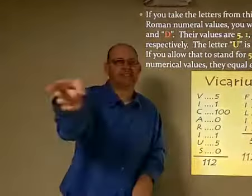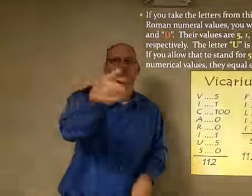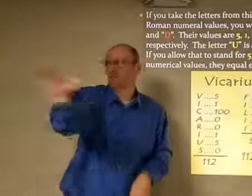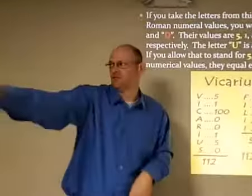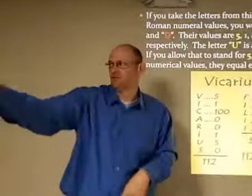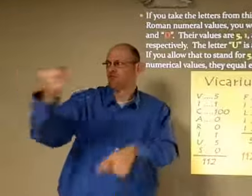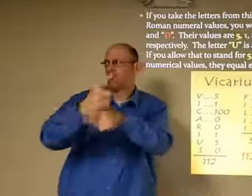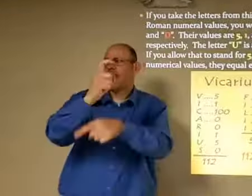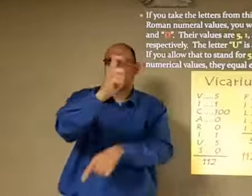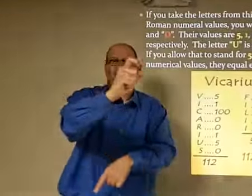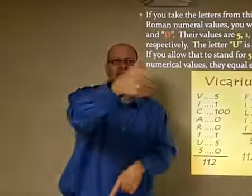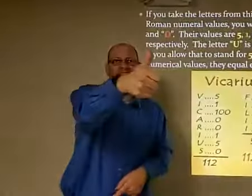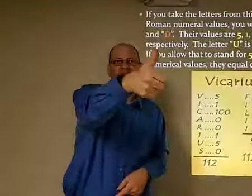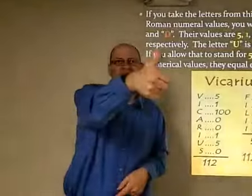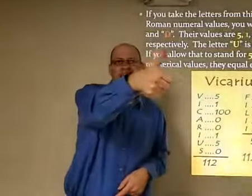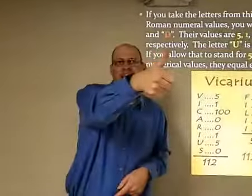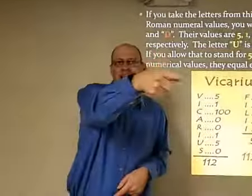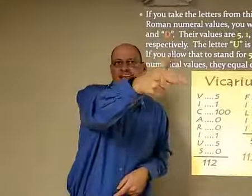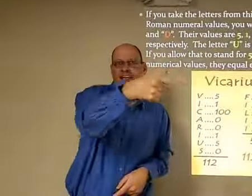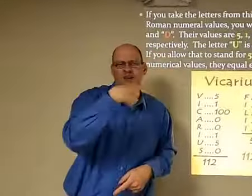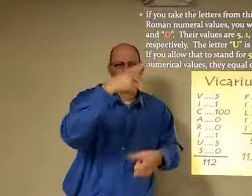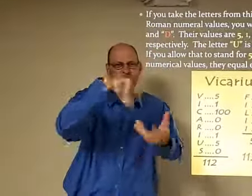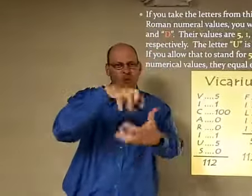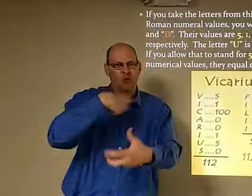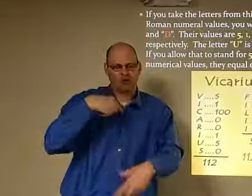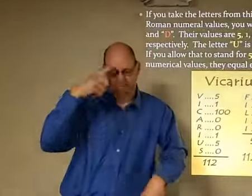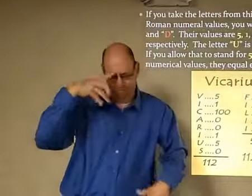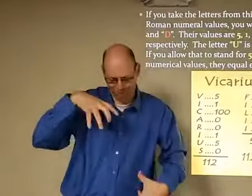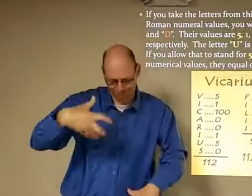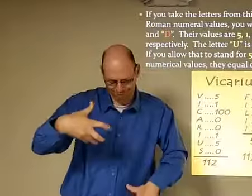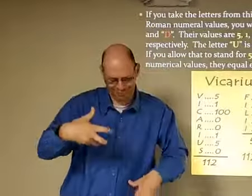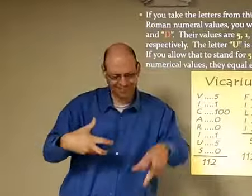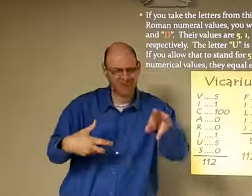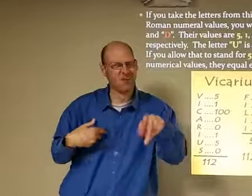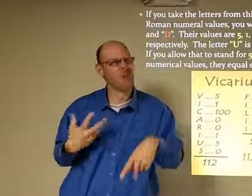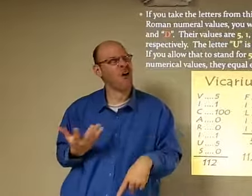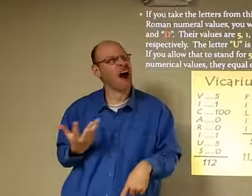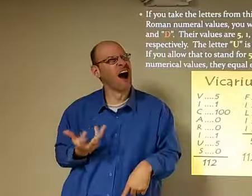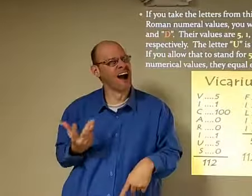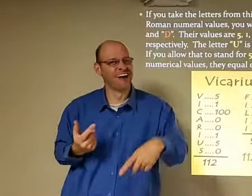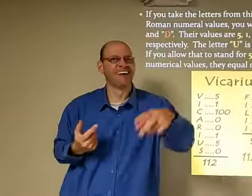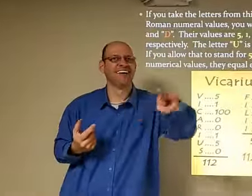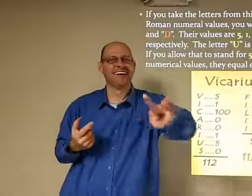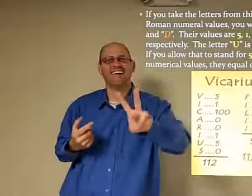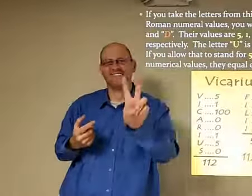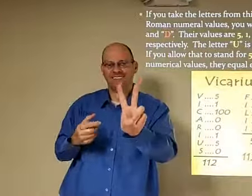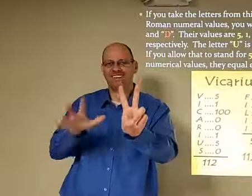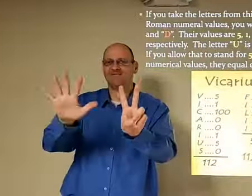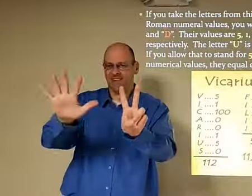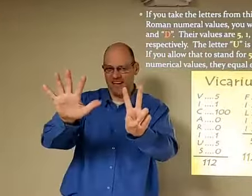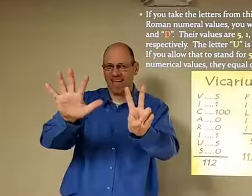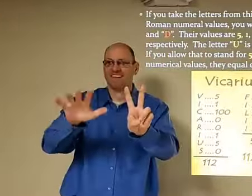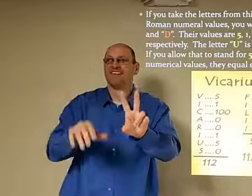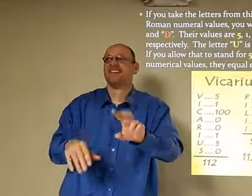10 is X I'm confusing myself I'm confusing myself